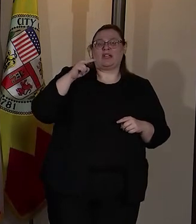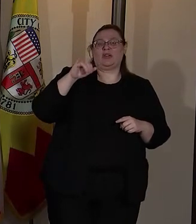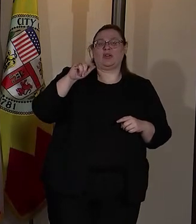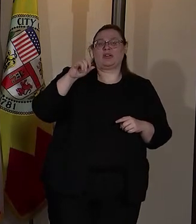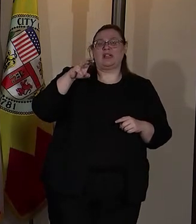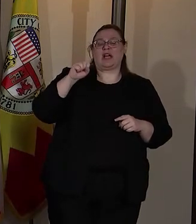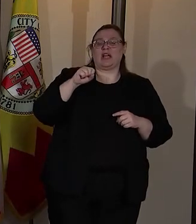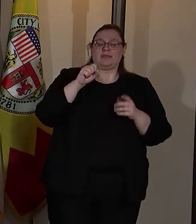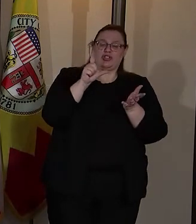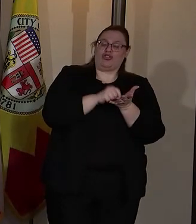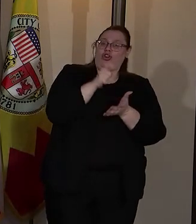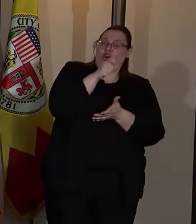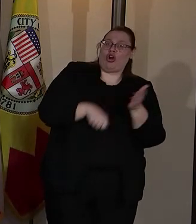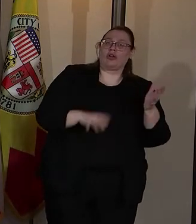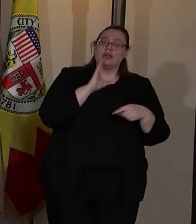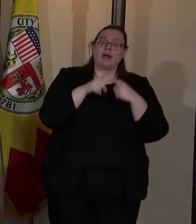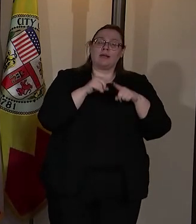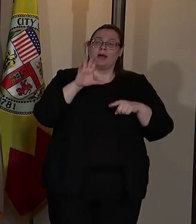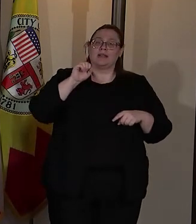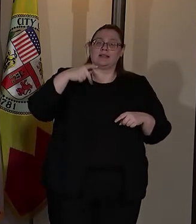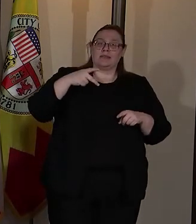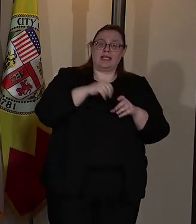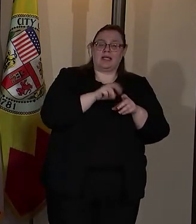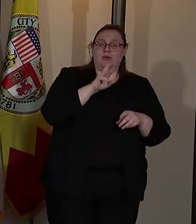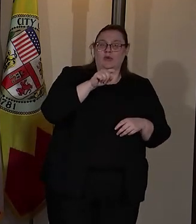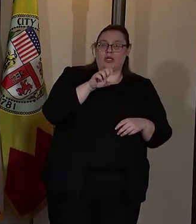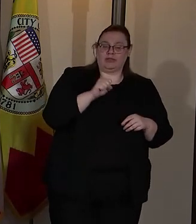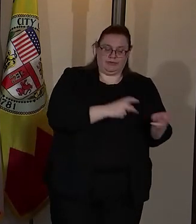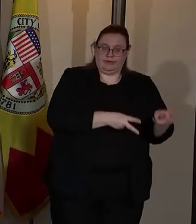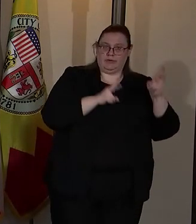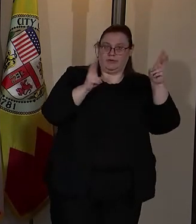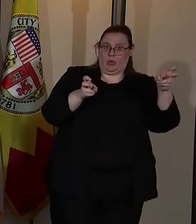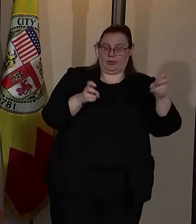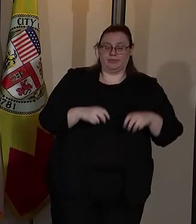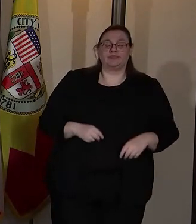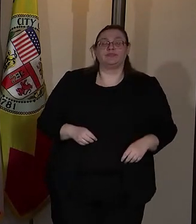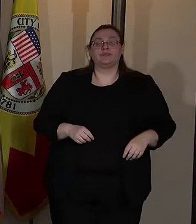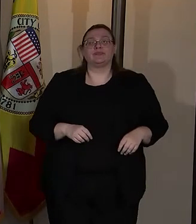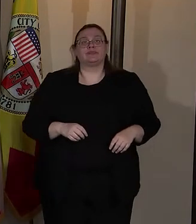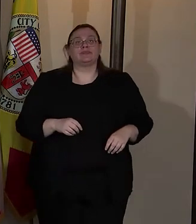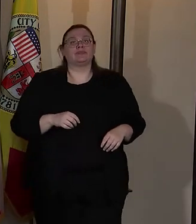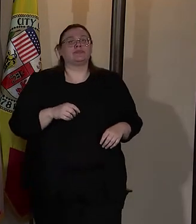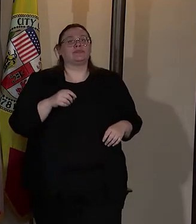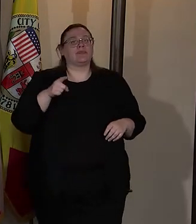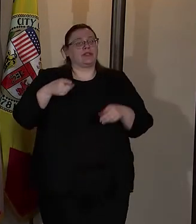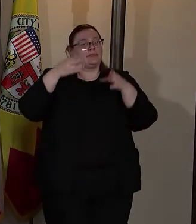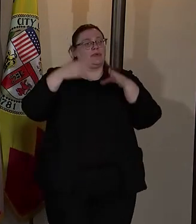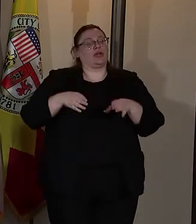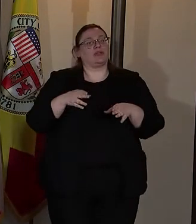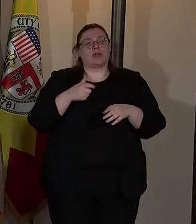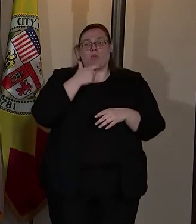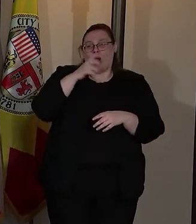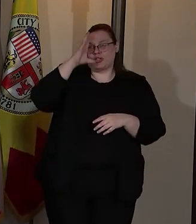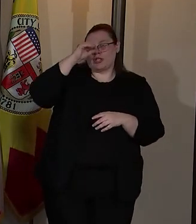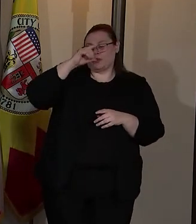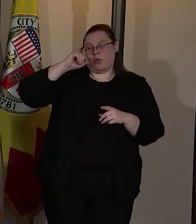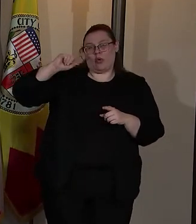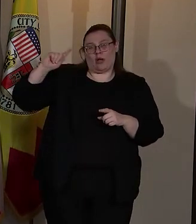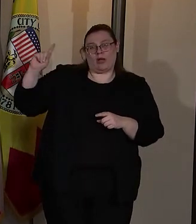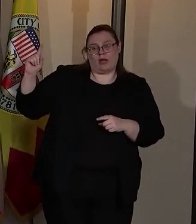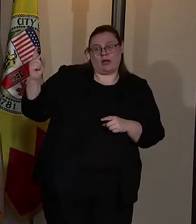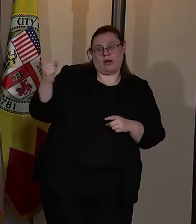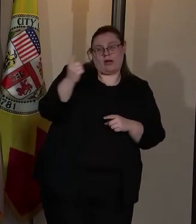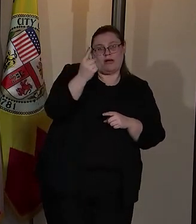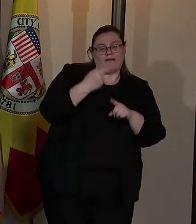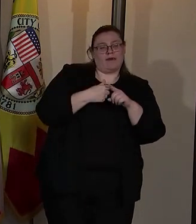story profiling the community safety partnership in Watts. I quote, Donnie Jobert watched the boy round the corner of the